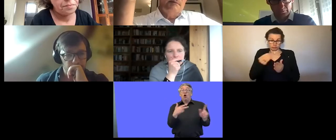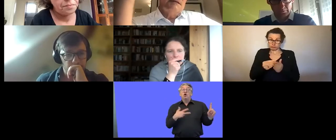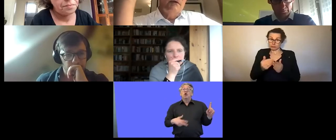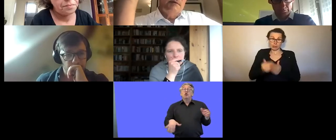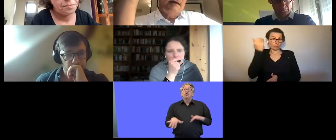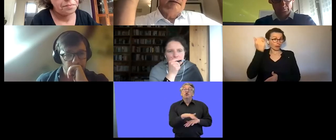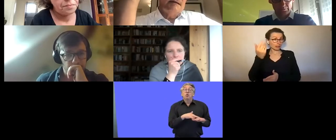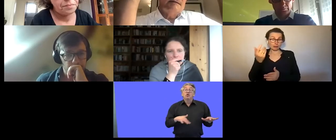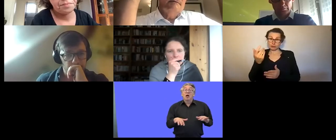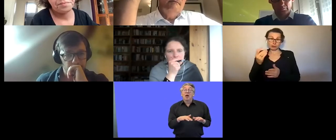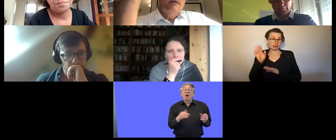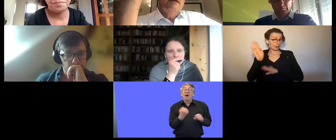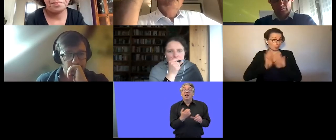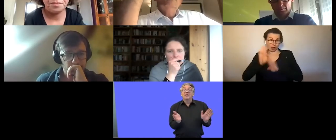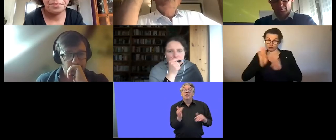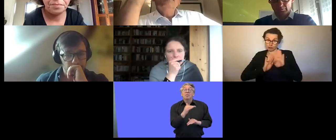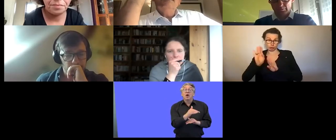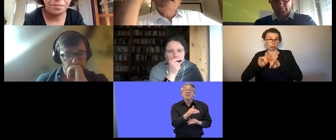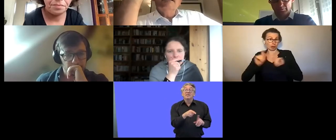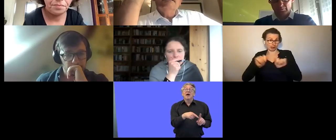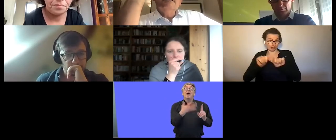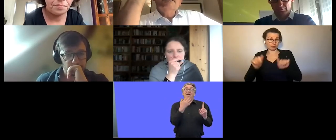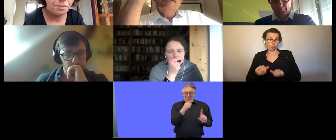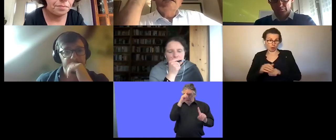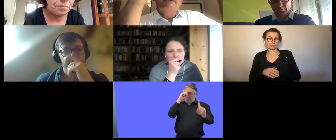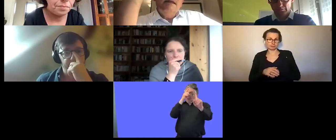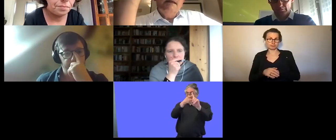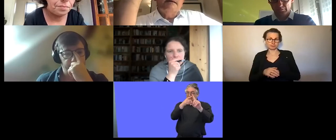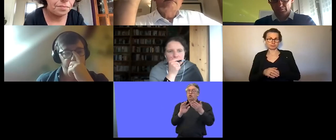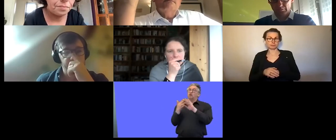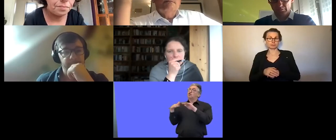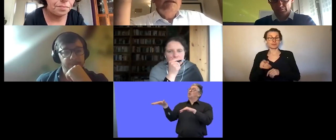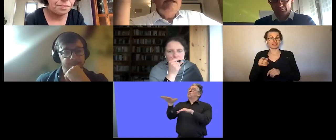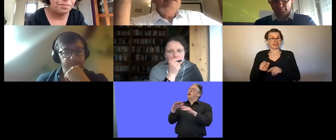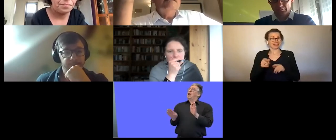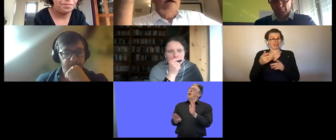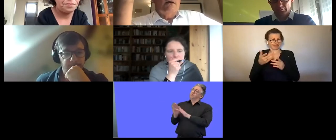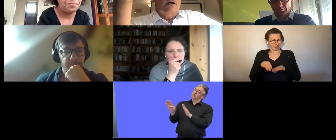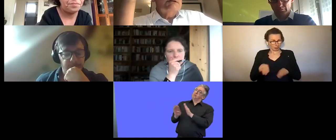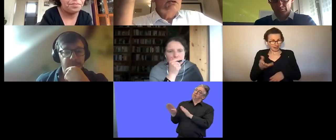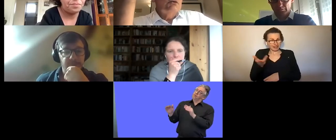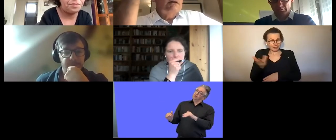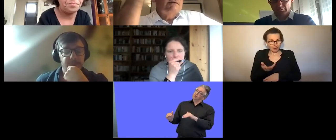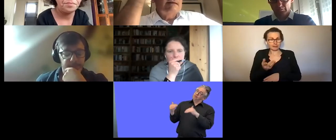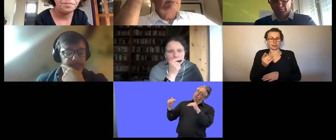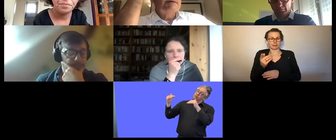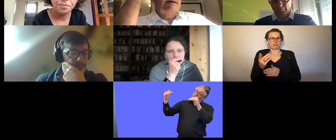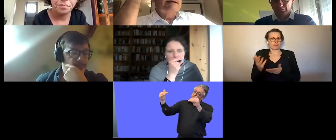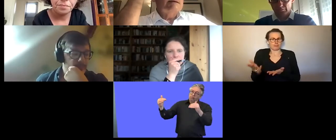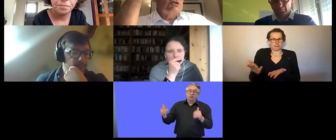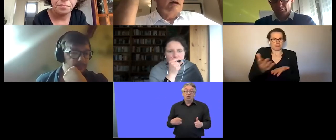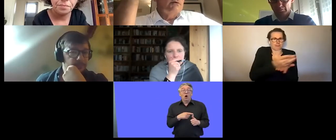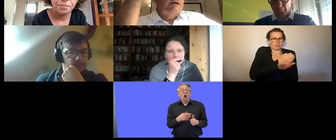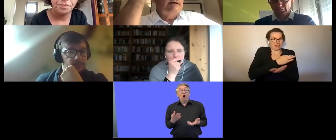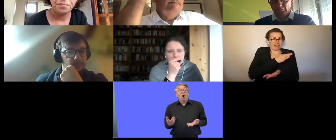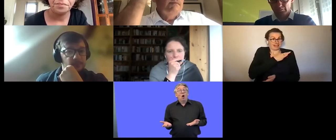which on top use innovative democratic forms of enterprises in which benefits or